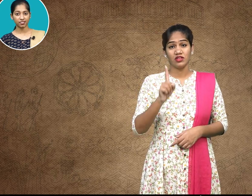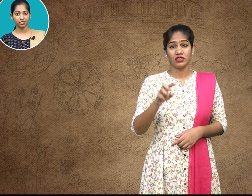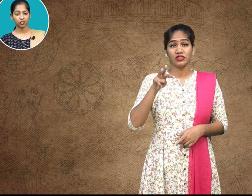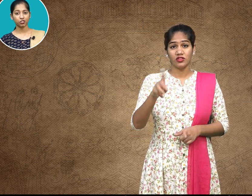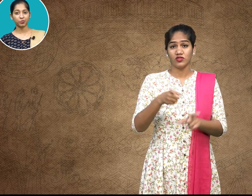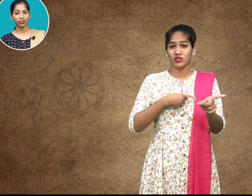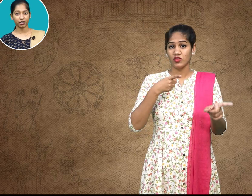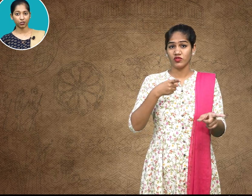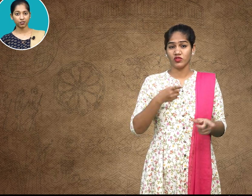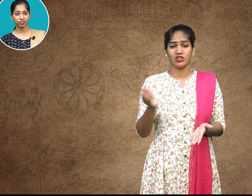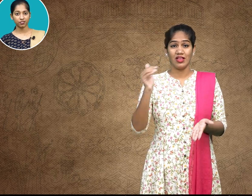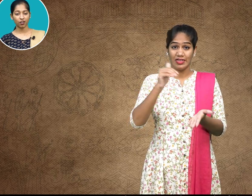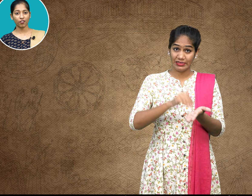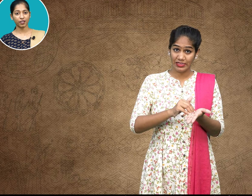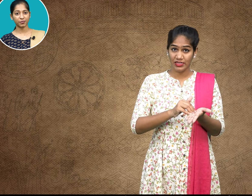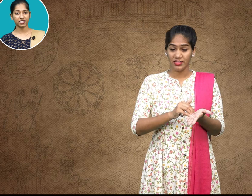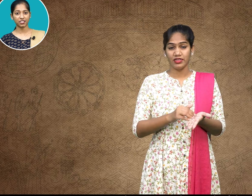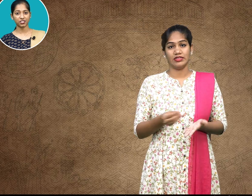to be renewed or replenished